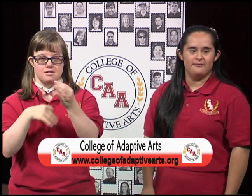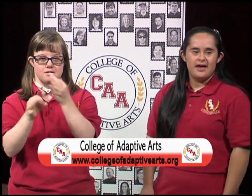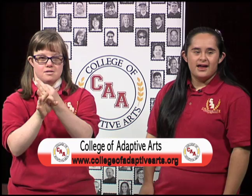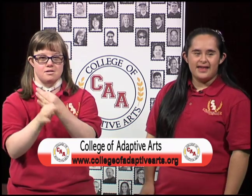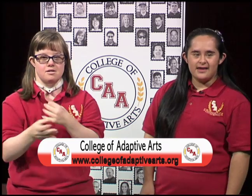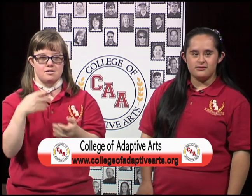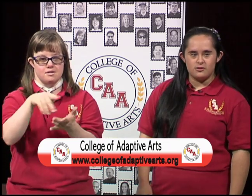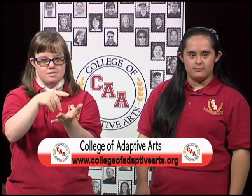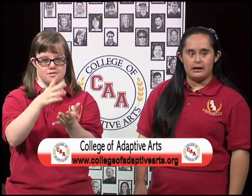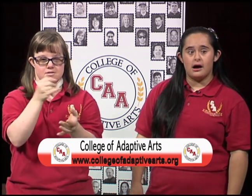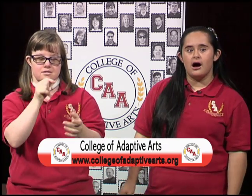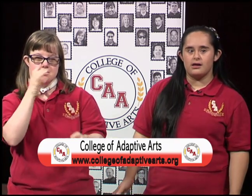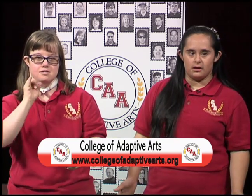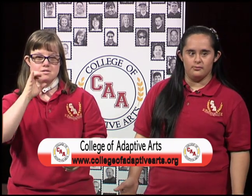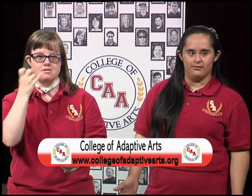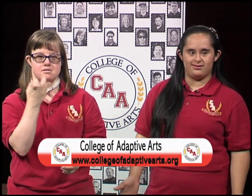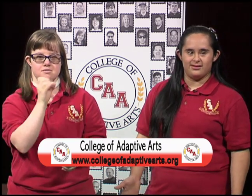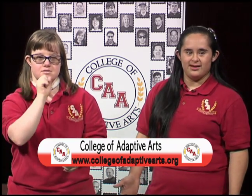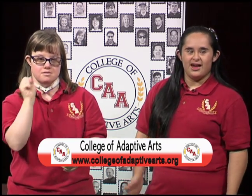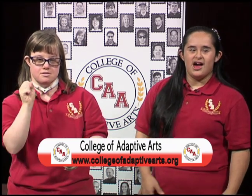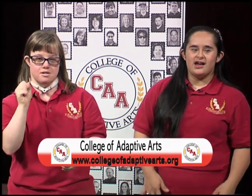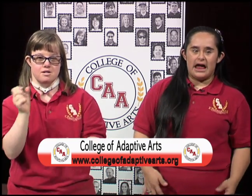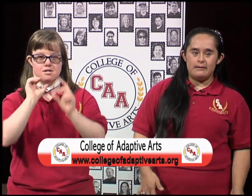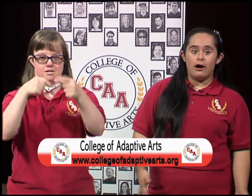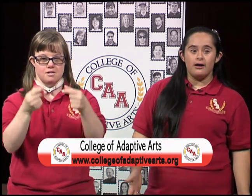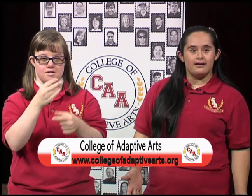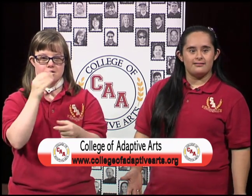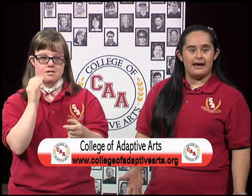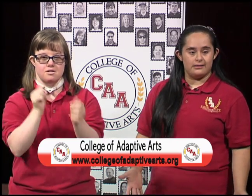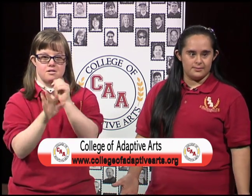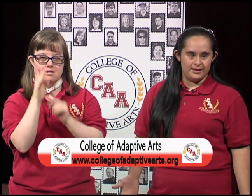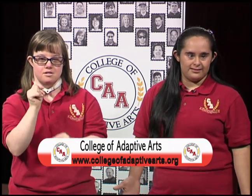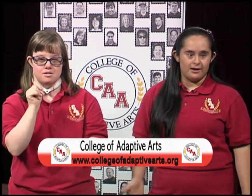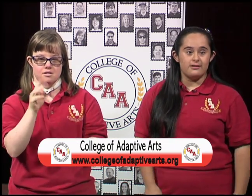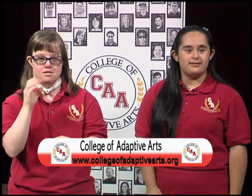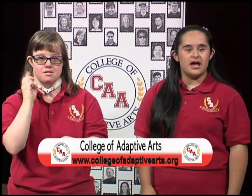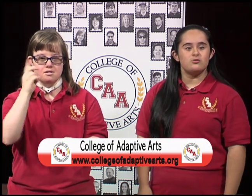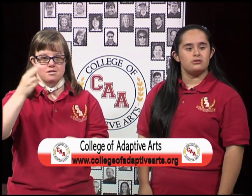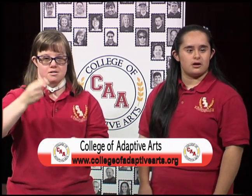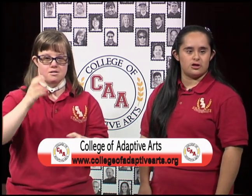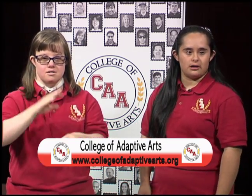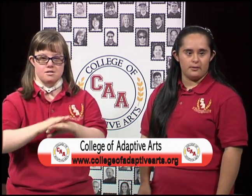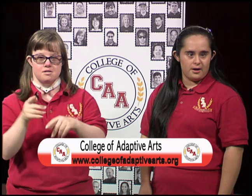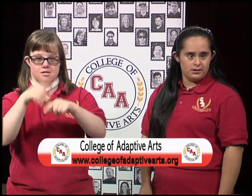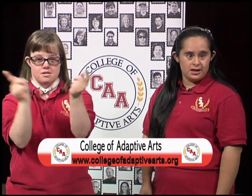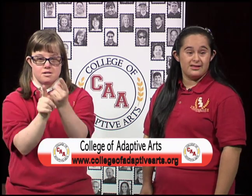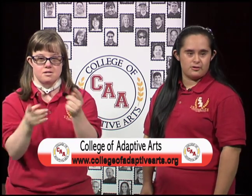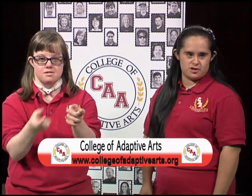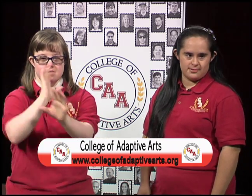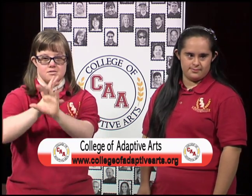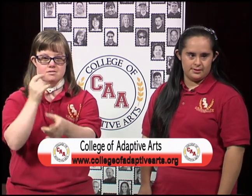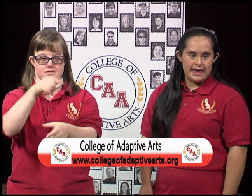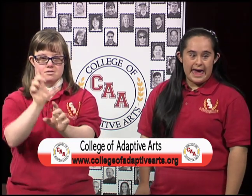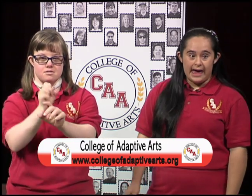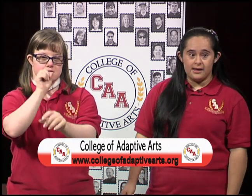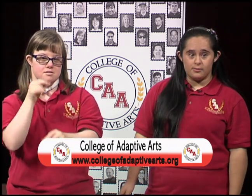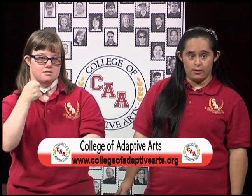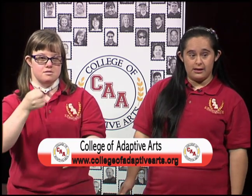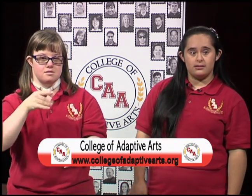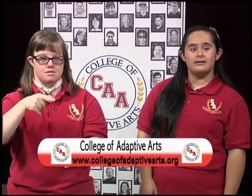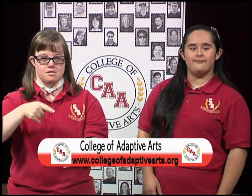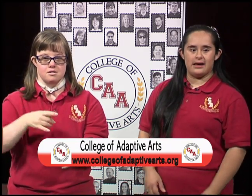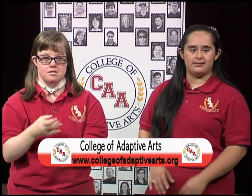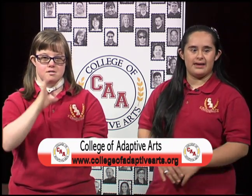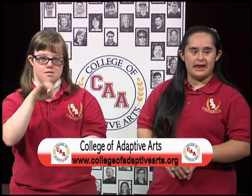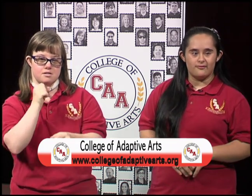festivals, dance touring ensembles, gallery art exhibits on stage production, community leadership, and